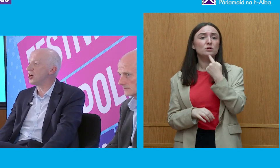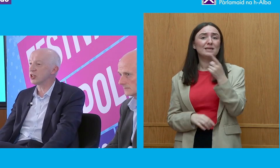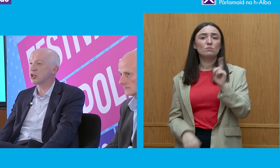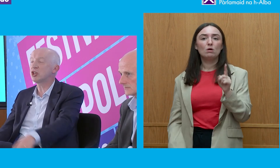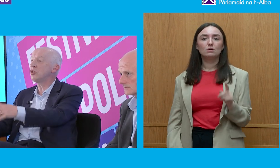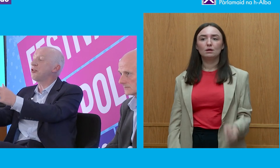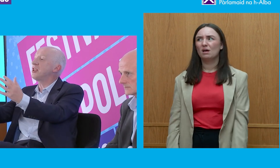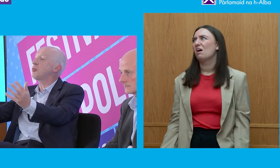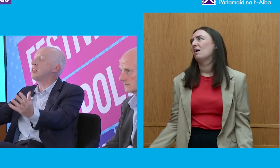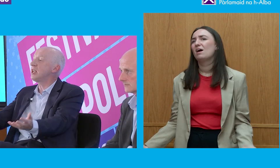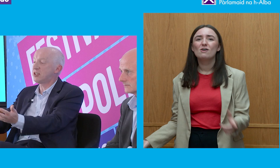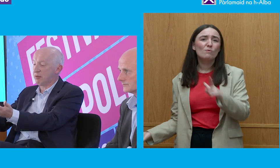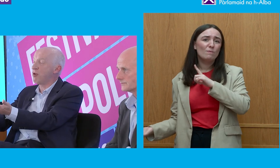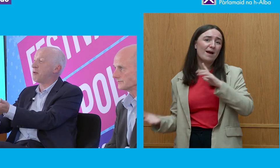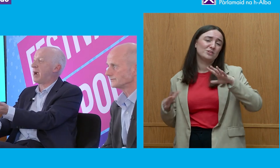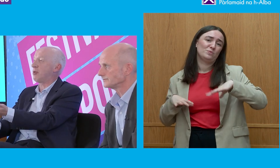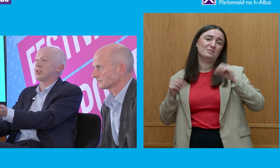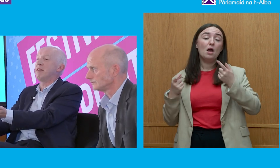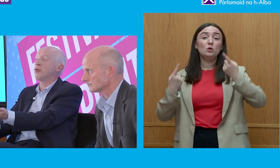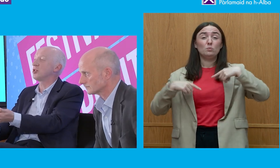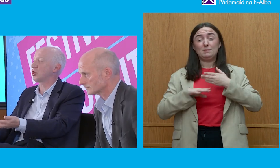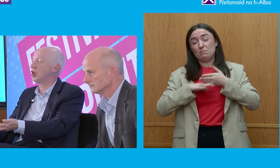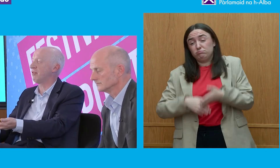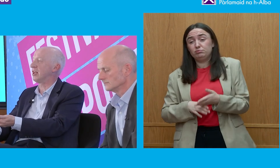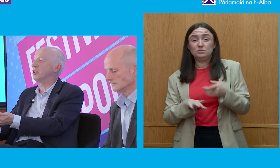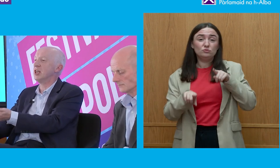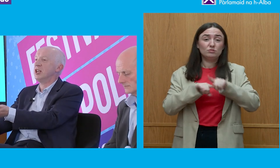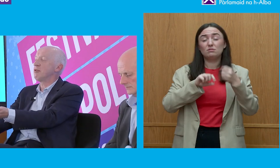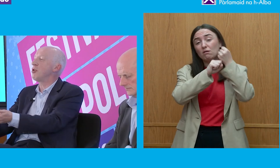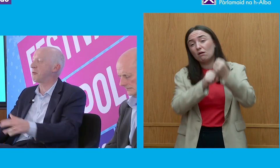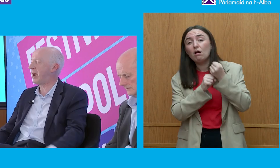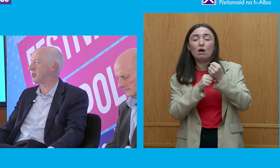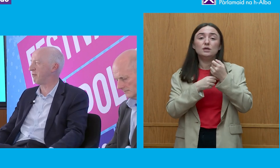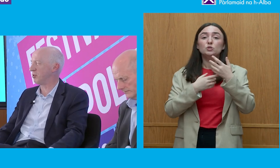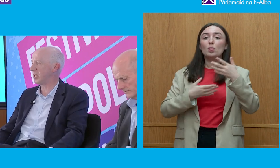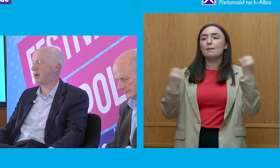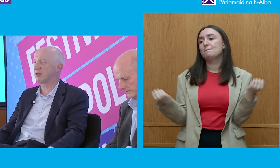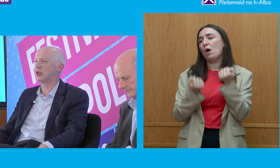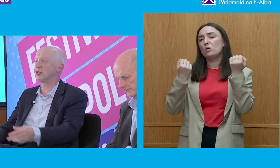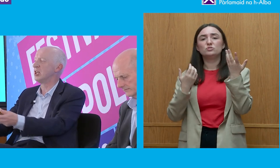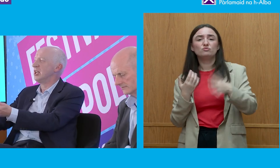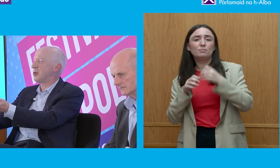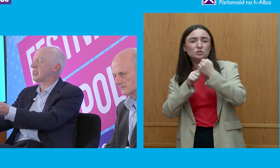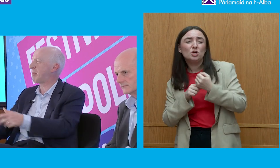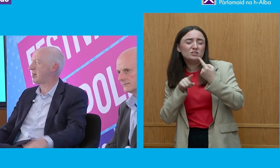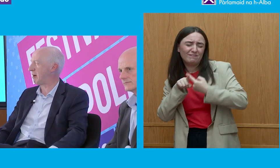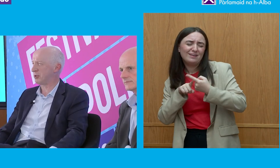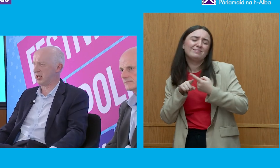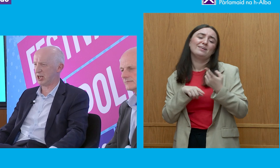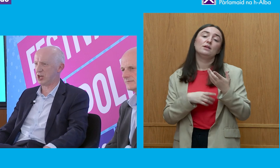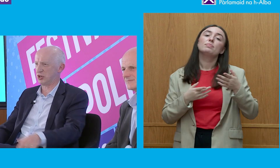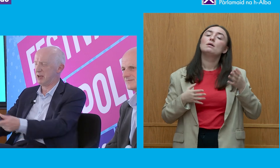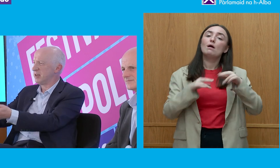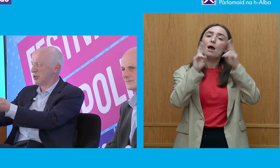we start look at all the things we did to remove the powers and influence the church of england to remove the powers and influence the house of lords to expand